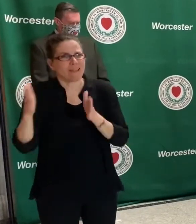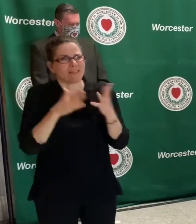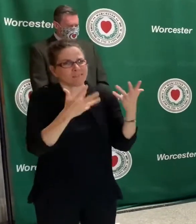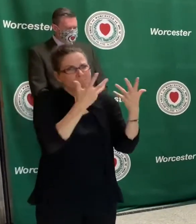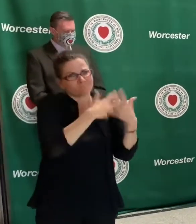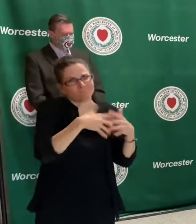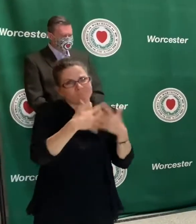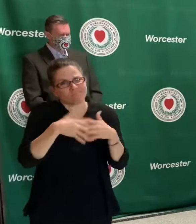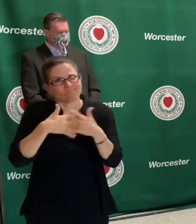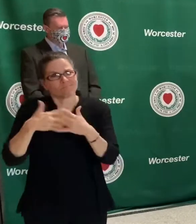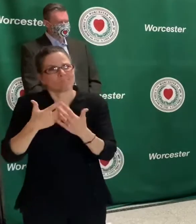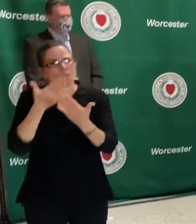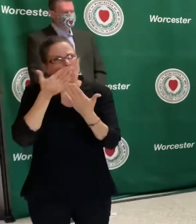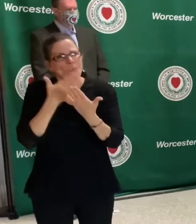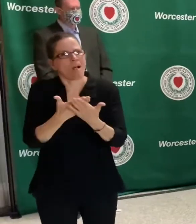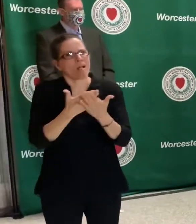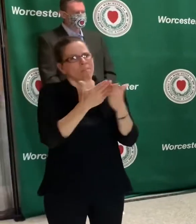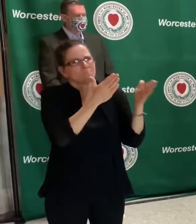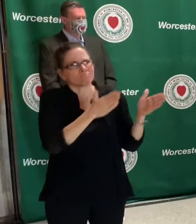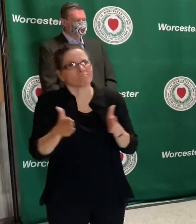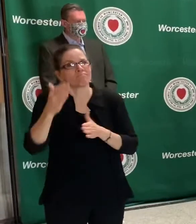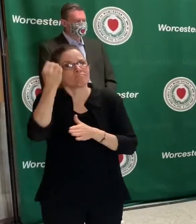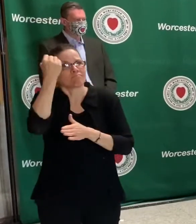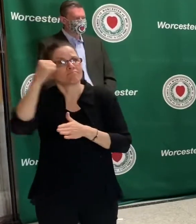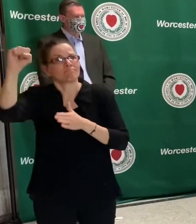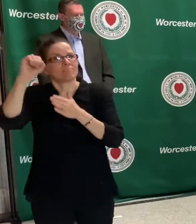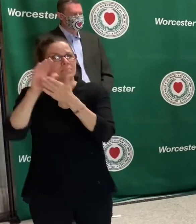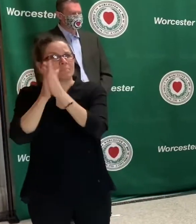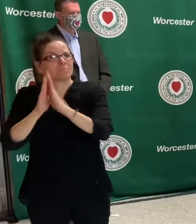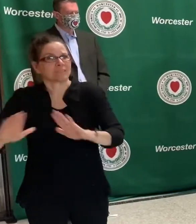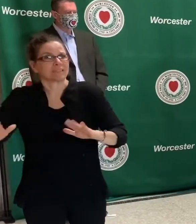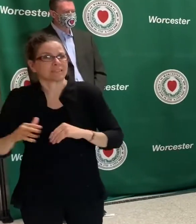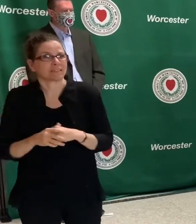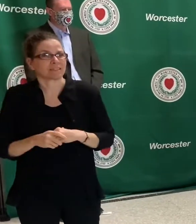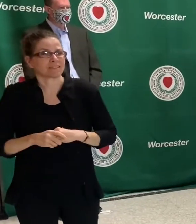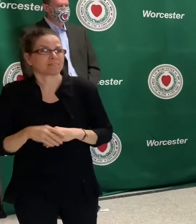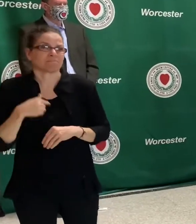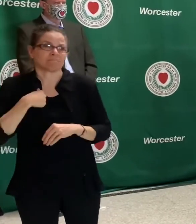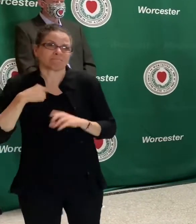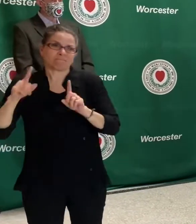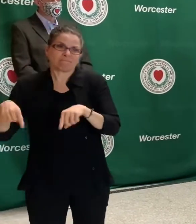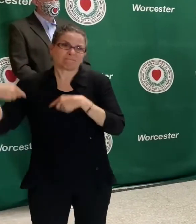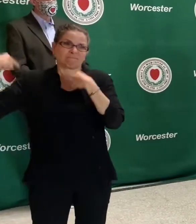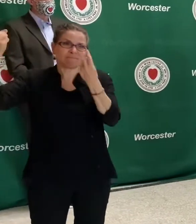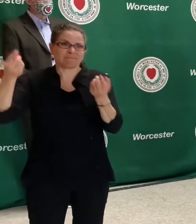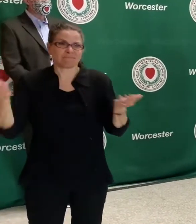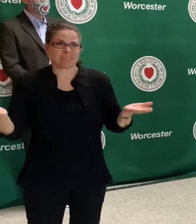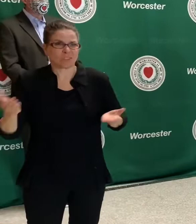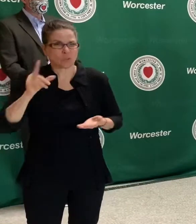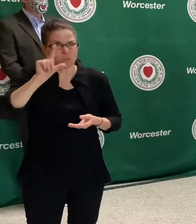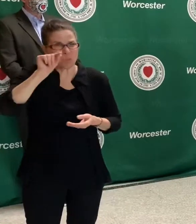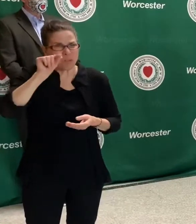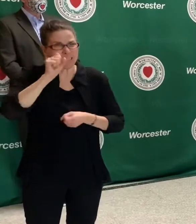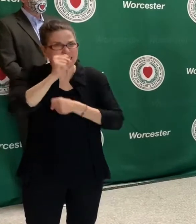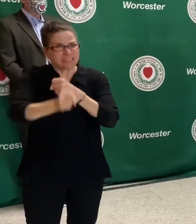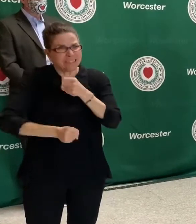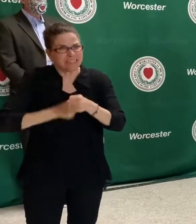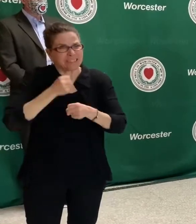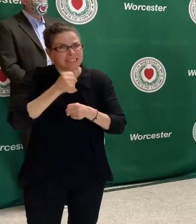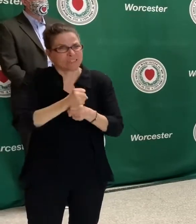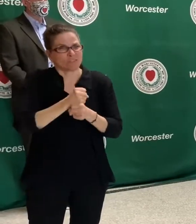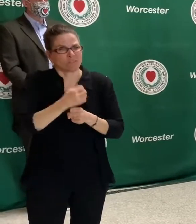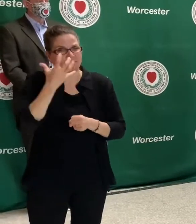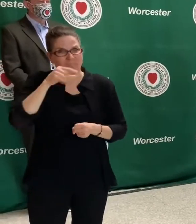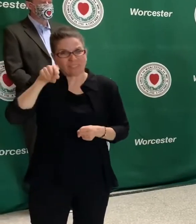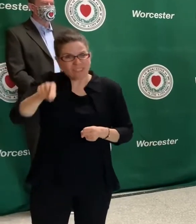And I've never seen a crowd as big as this in my over 20 years of service in the city council here in Worcester.